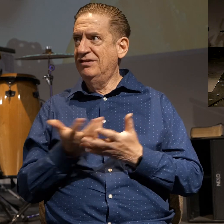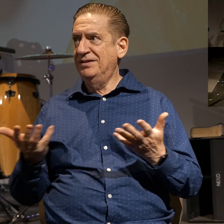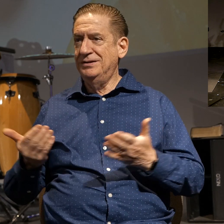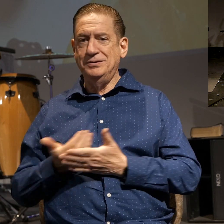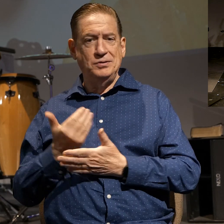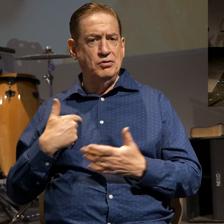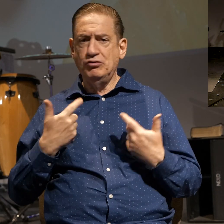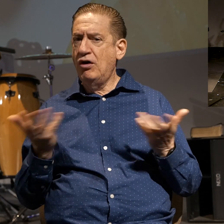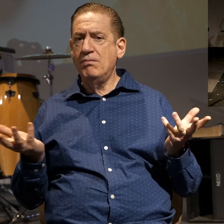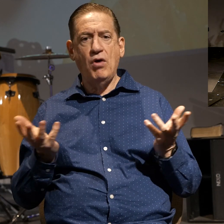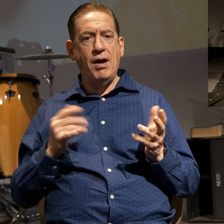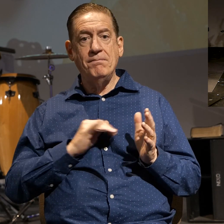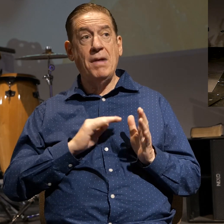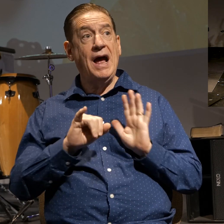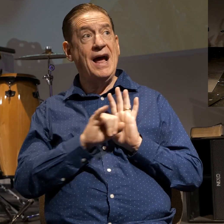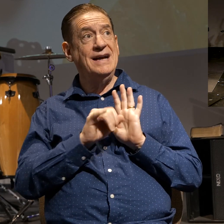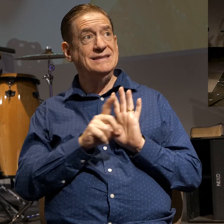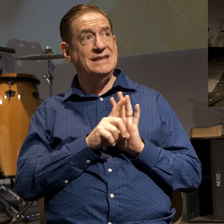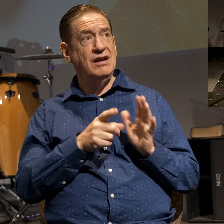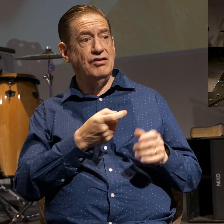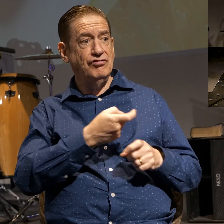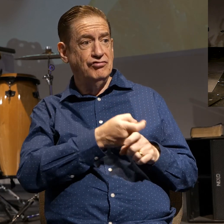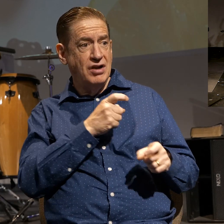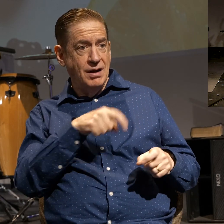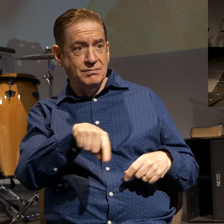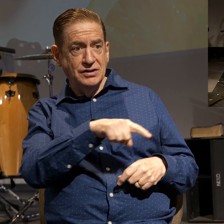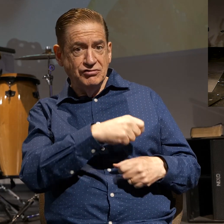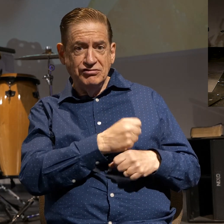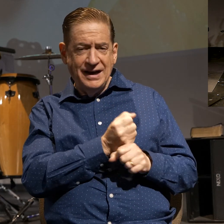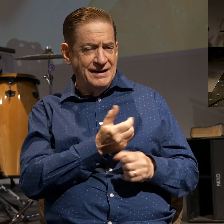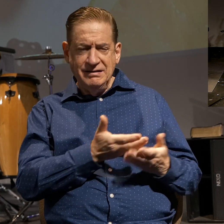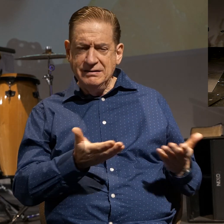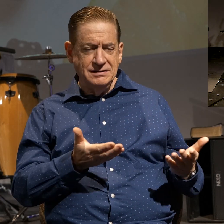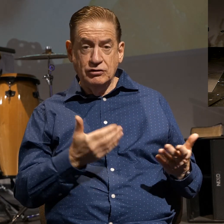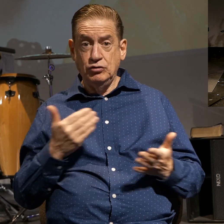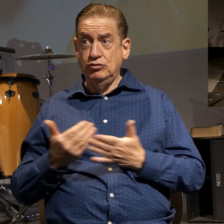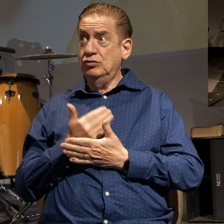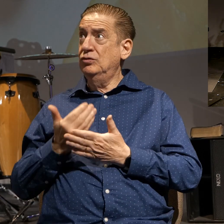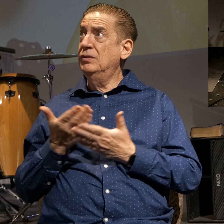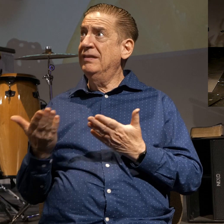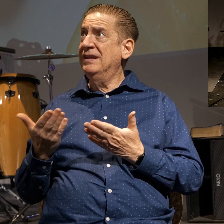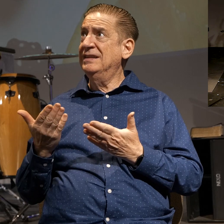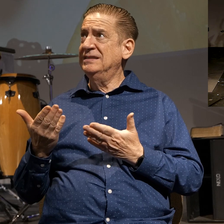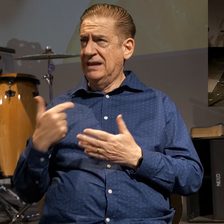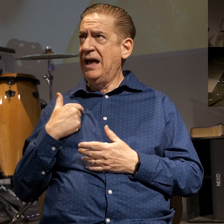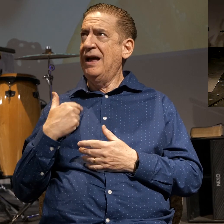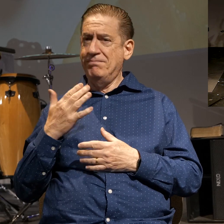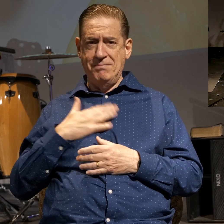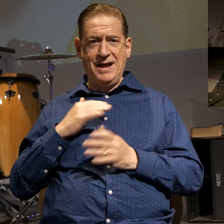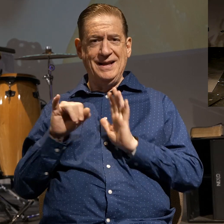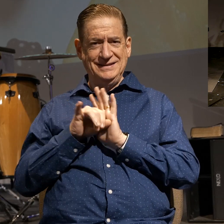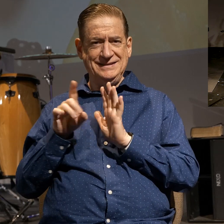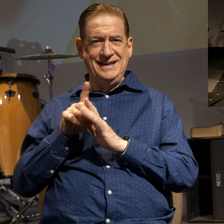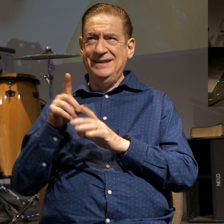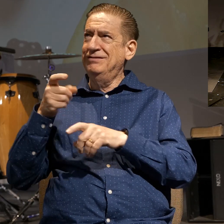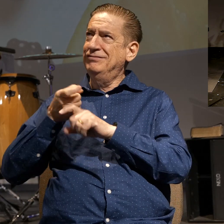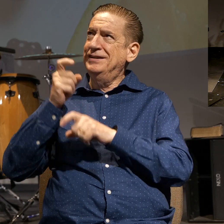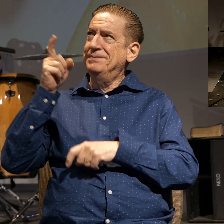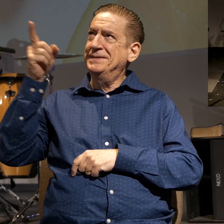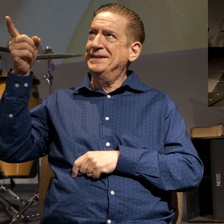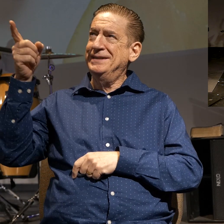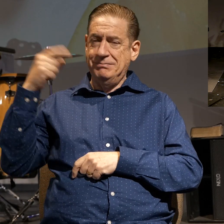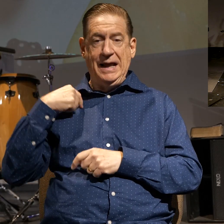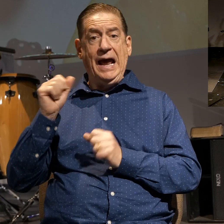try to get my identity in created things. The new things, I get my identity in him. Therefore, I'm better able to